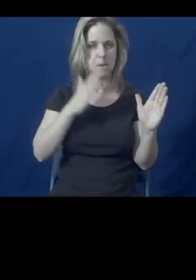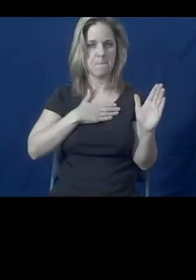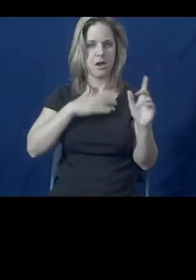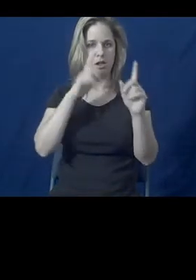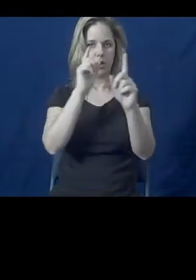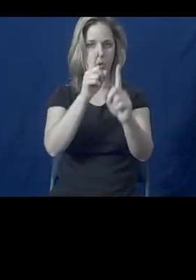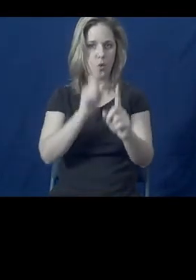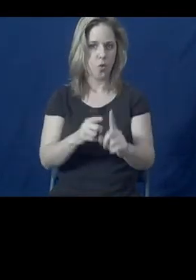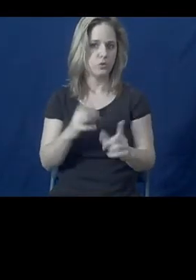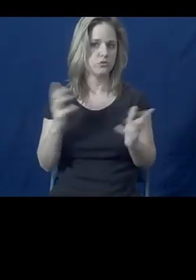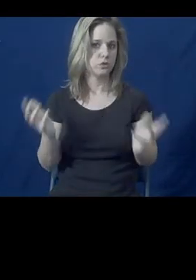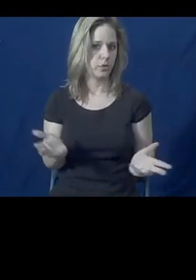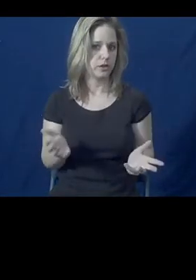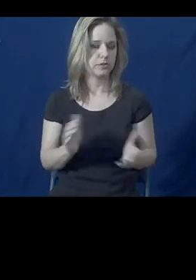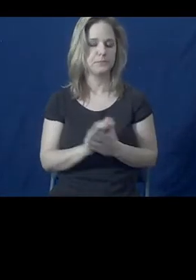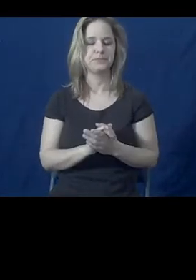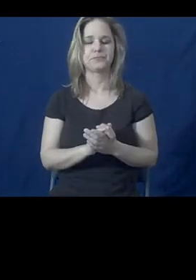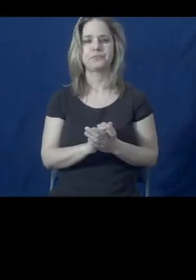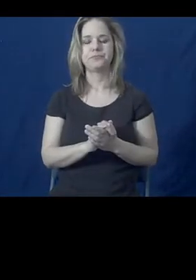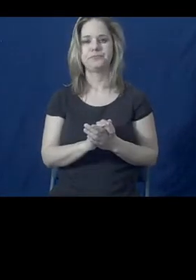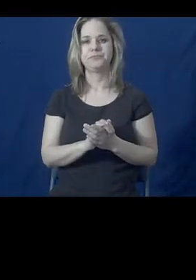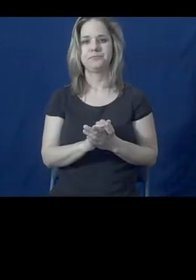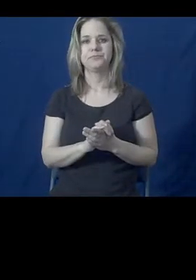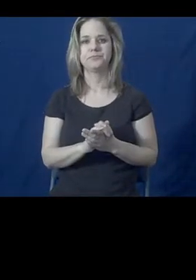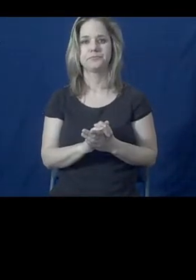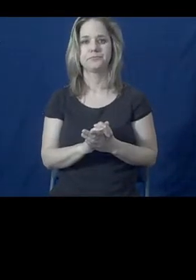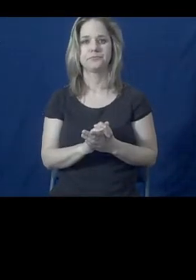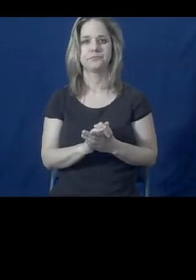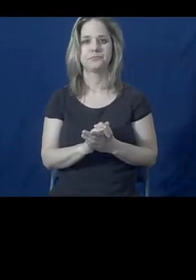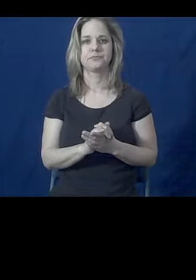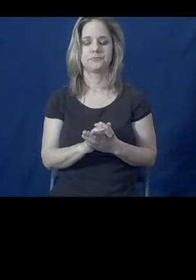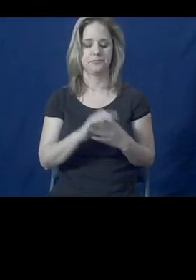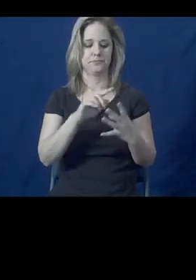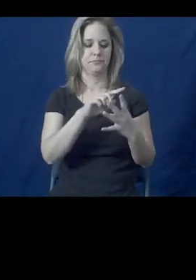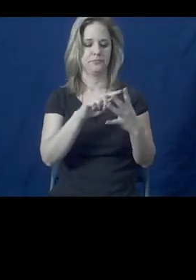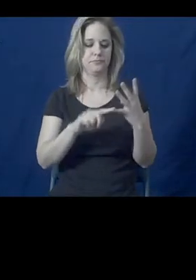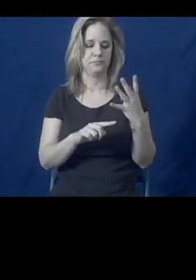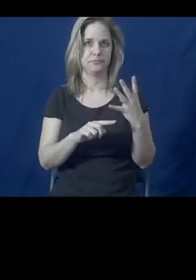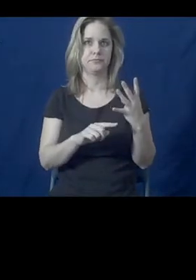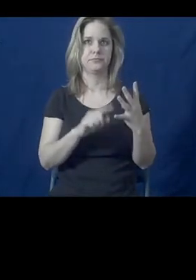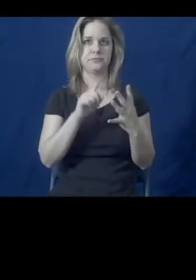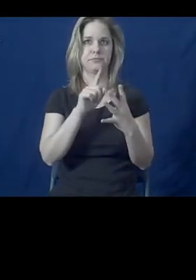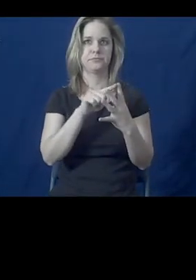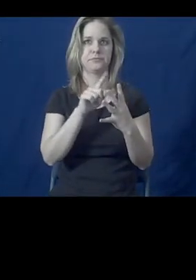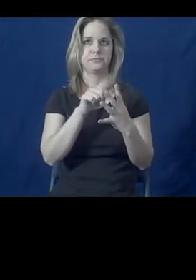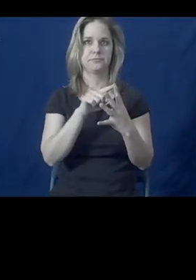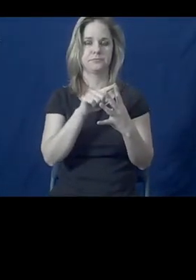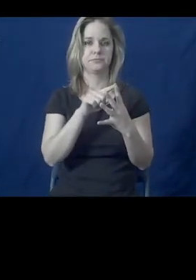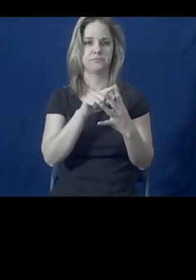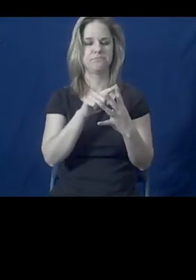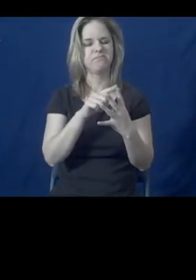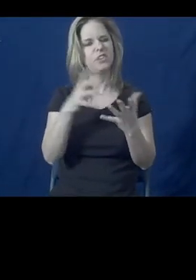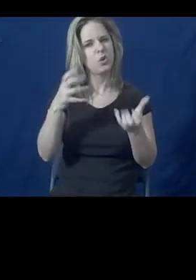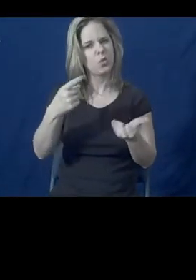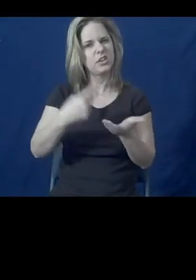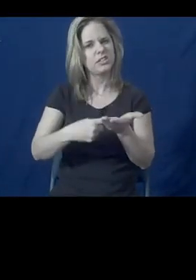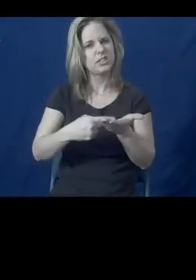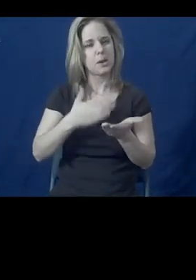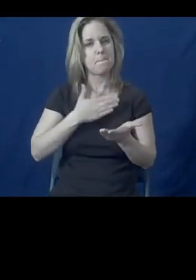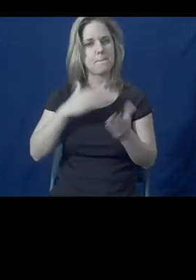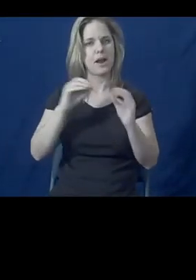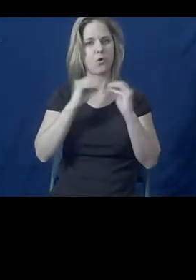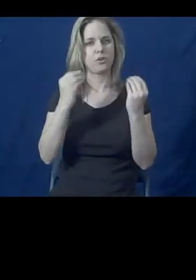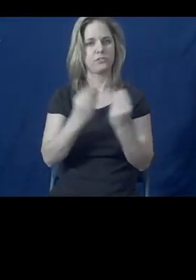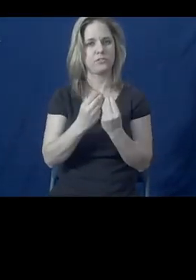to try to communicate or accomplish during today's webinar, just kind of talk about my